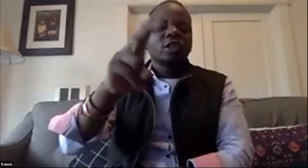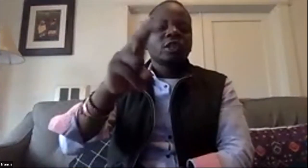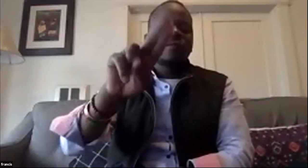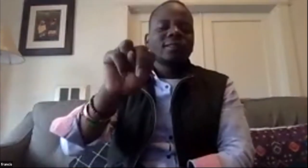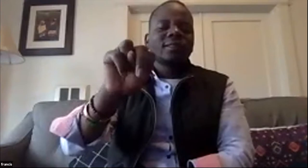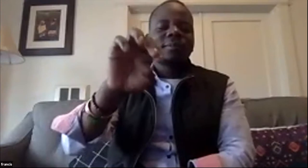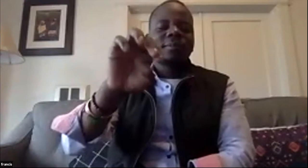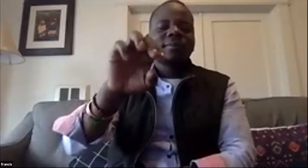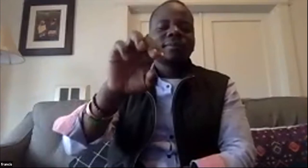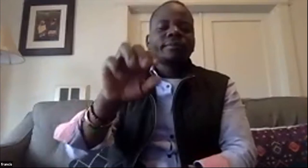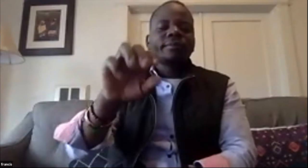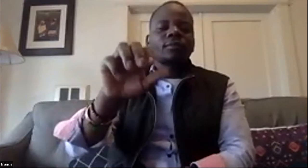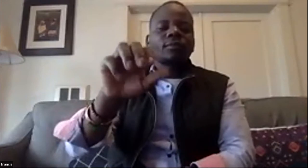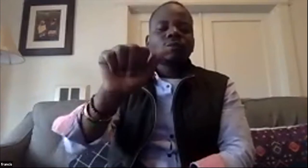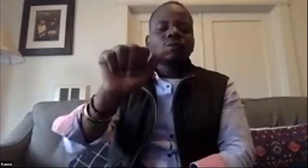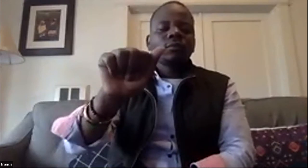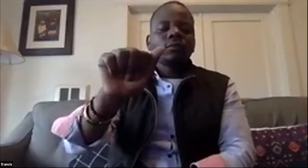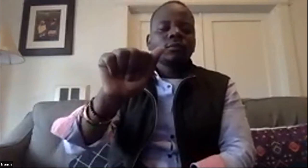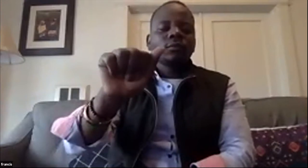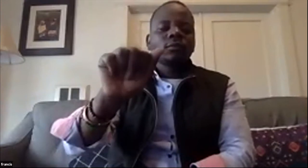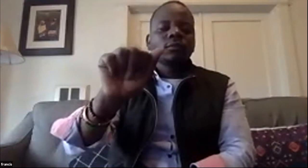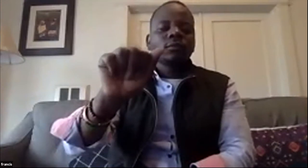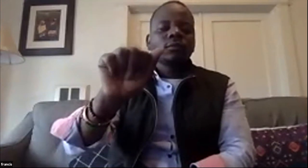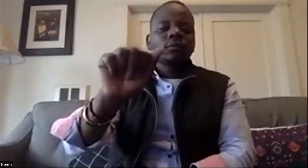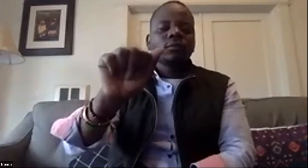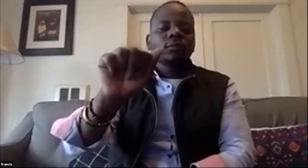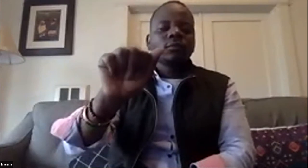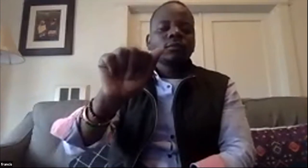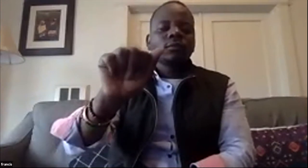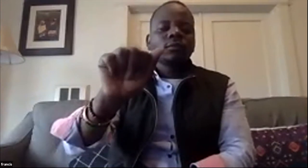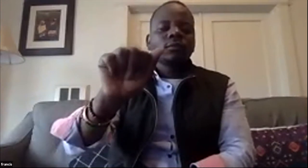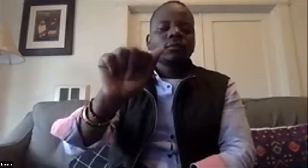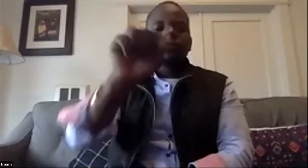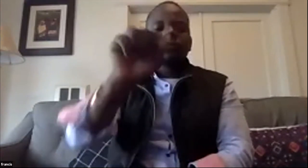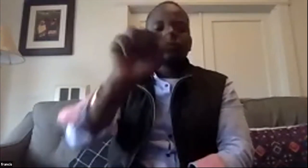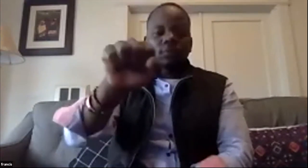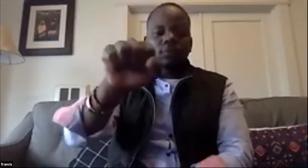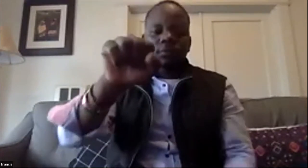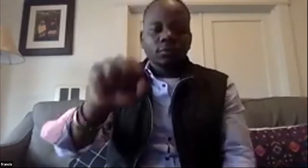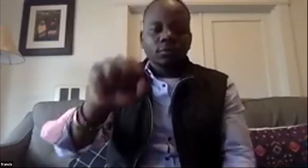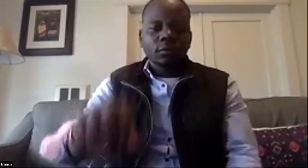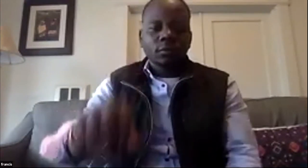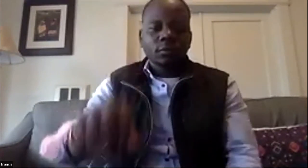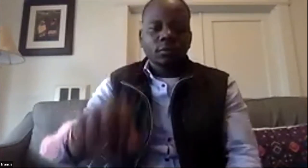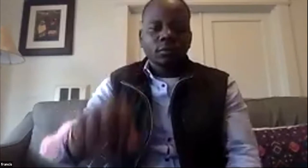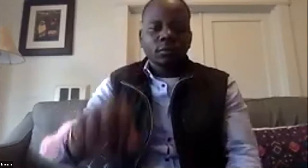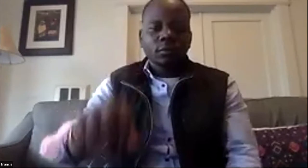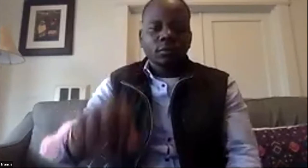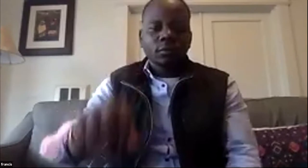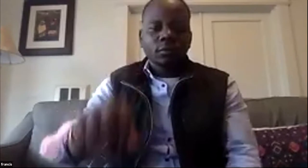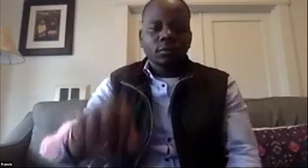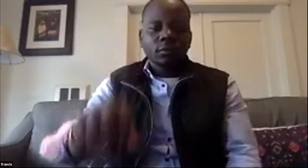it's archi architectural architectural so it's a massachusetts group